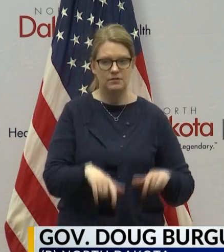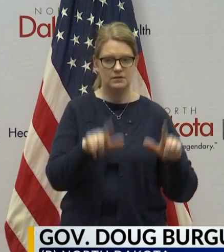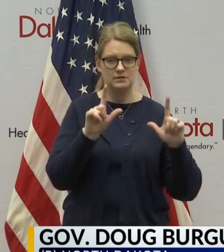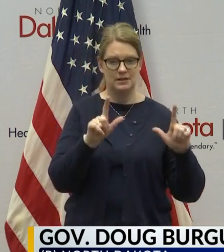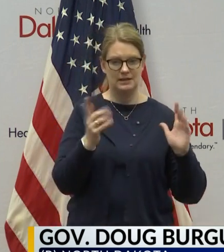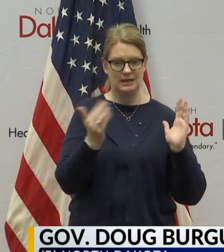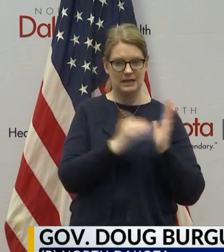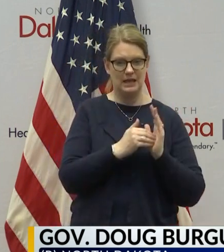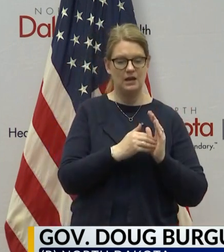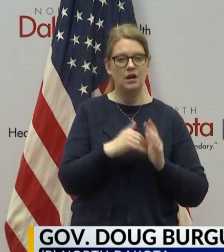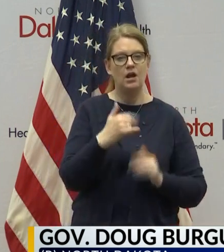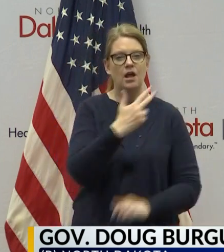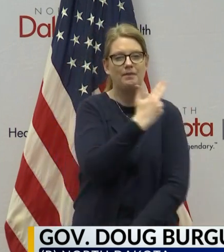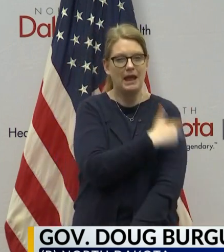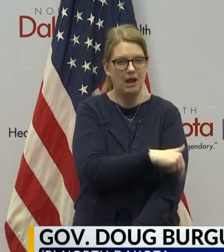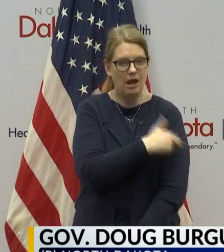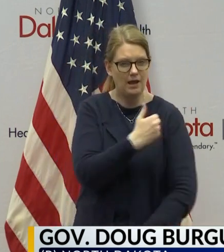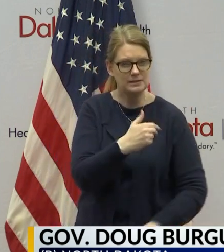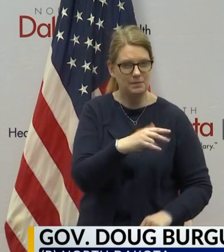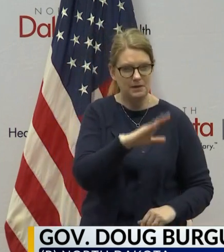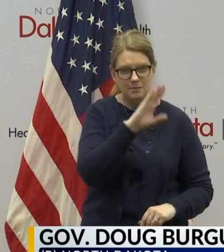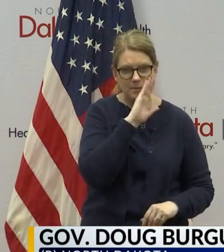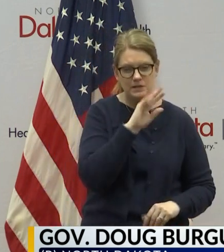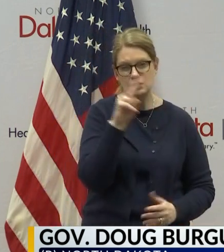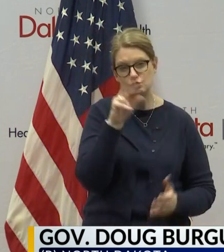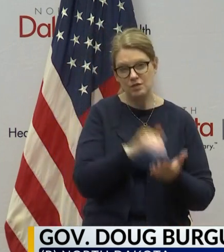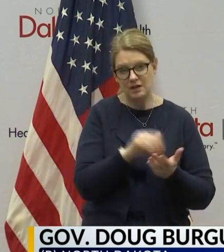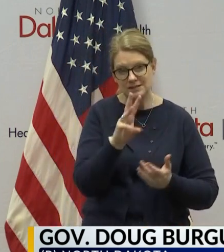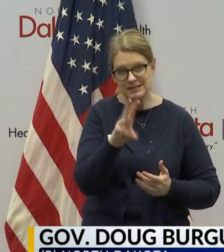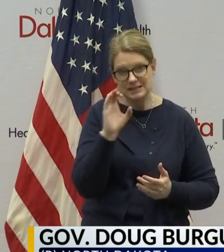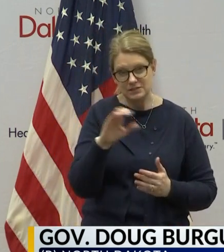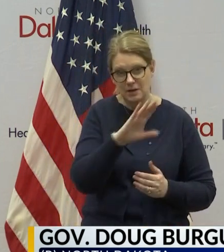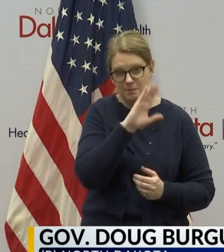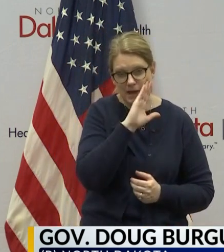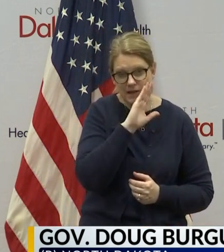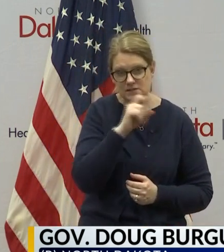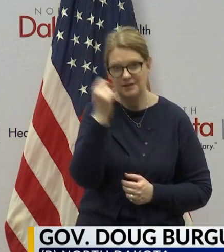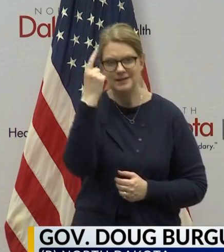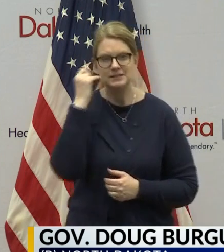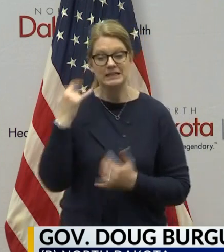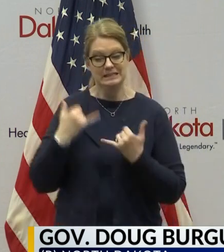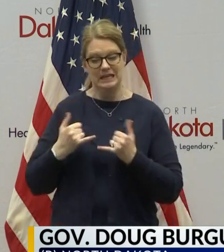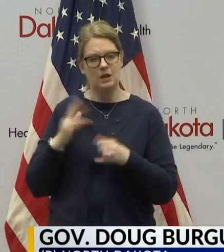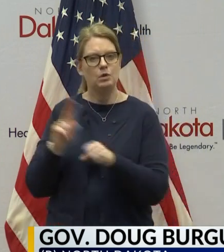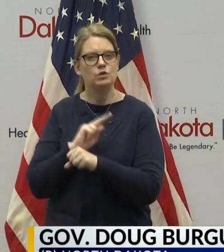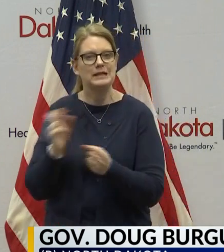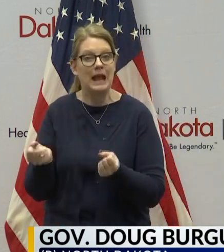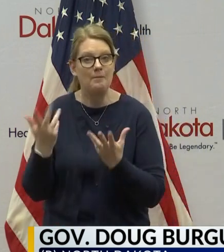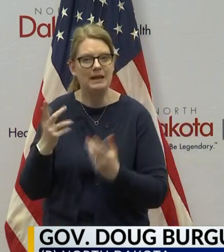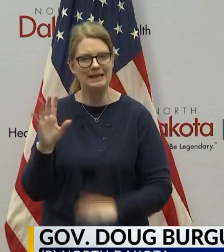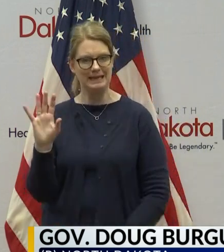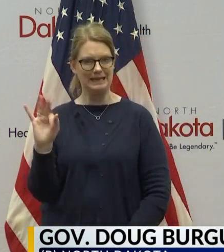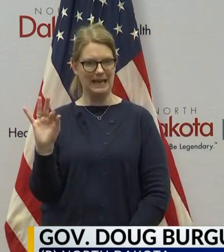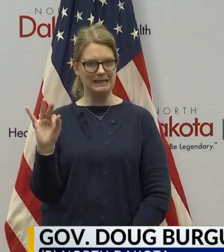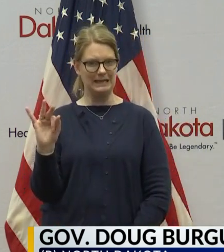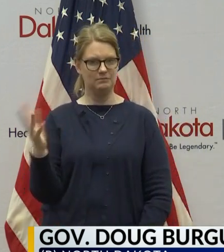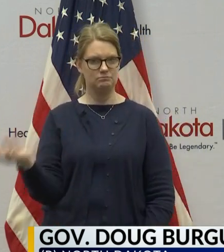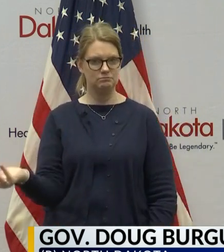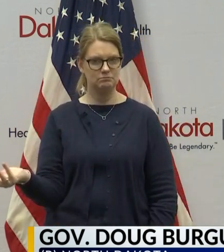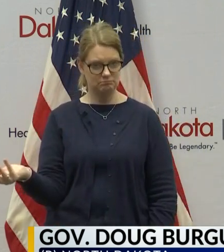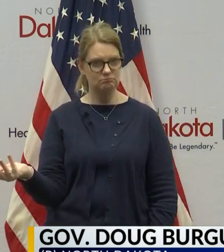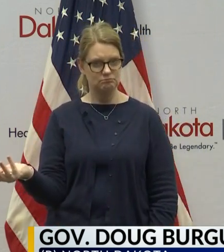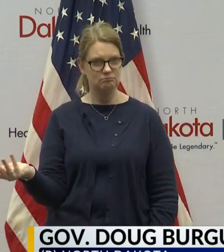again on the hospital beds. 2,600 beds, and we are using 19 today. Again, for everyone